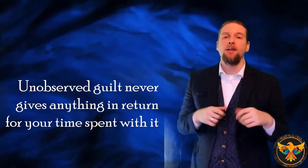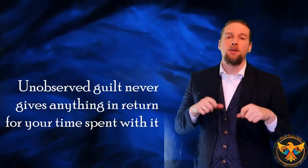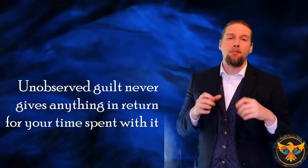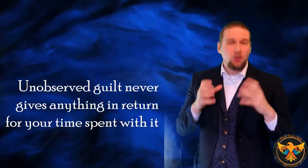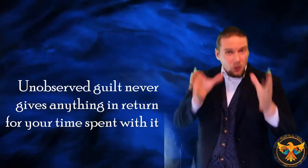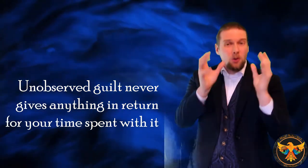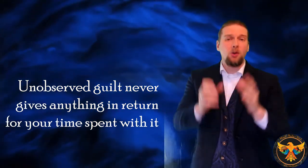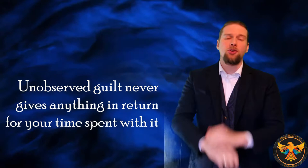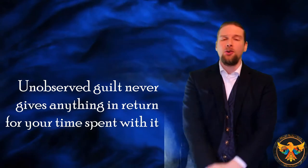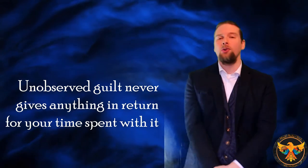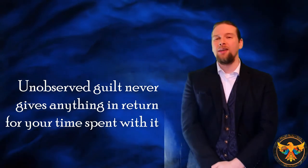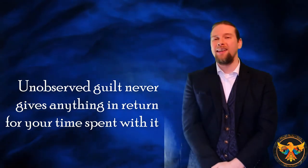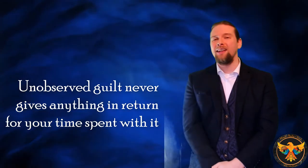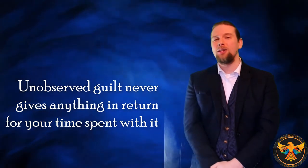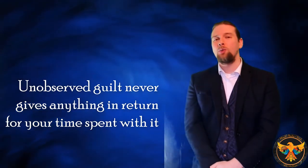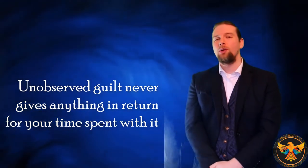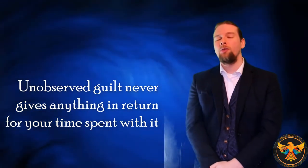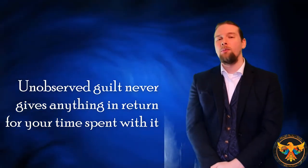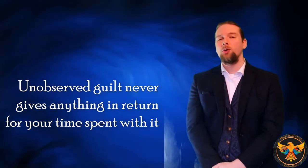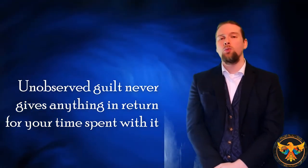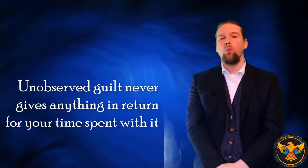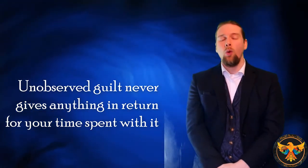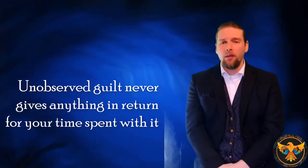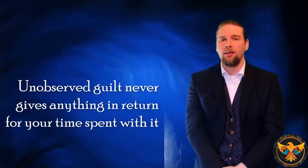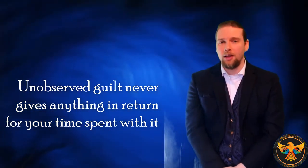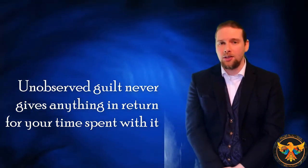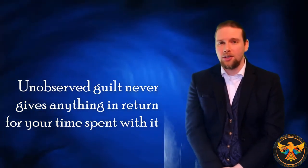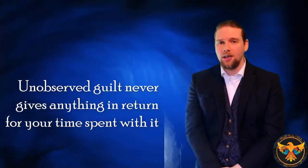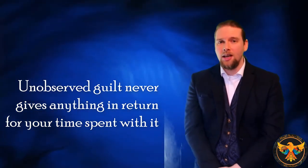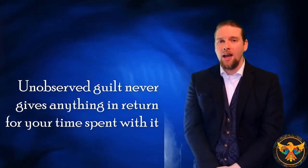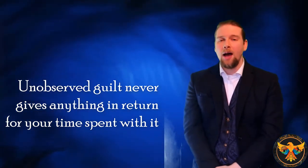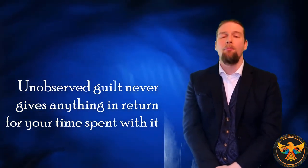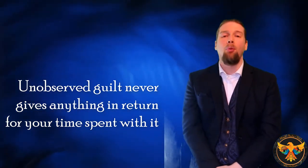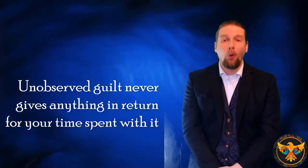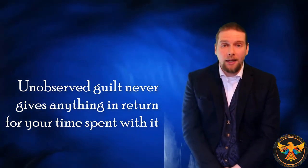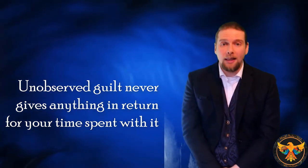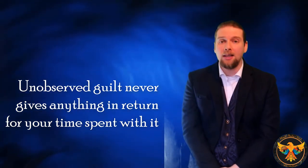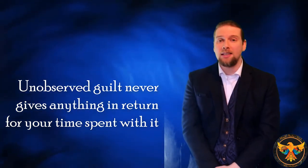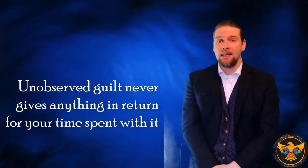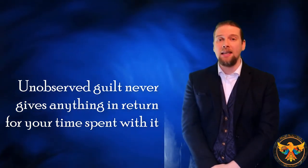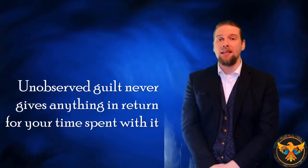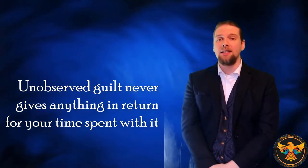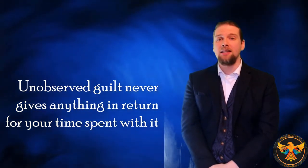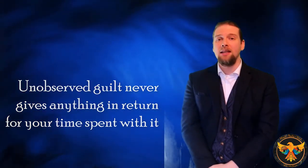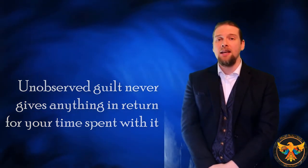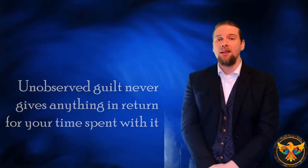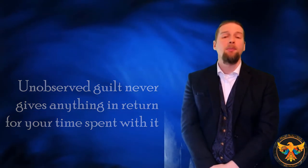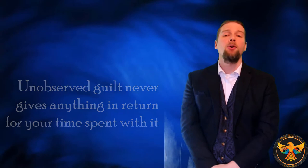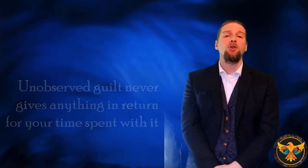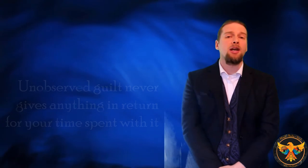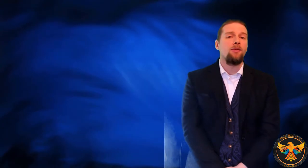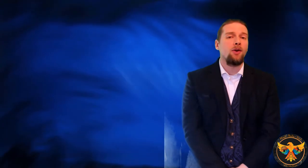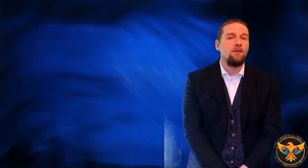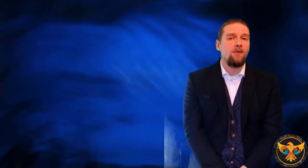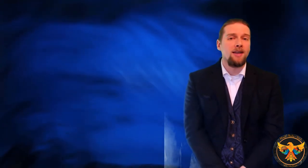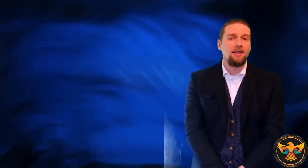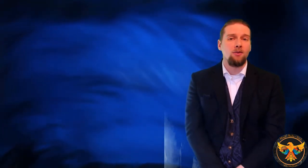is. But do you also know that guilt is one of the most worthless and pointless things that a person can ever invest in?